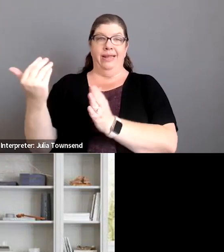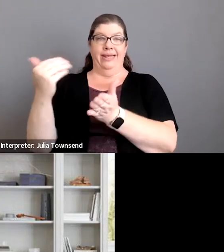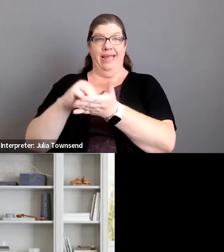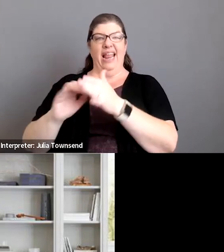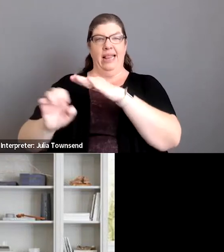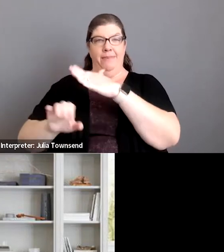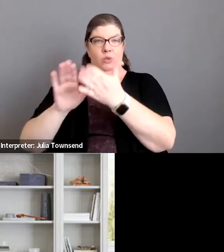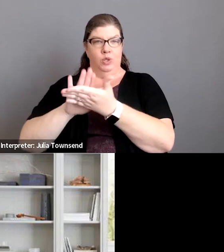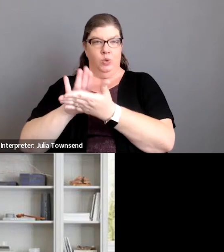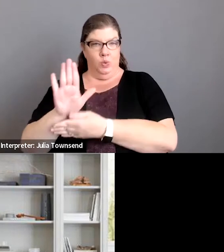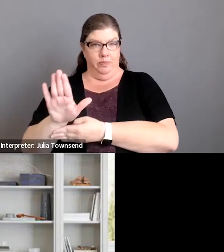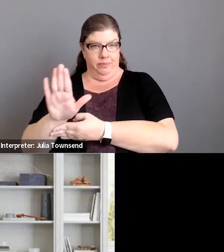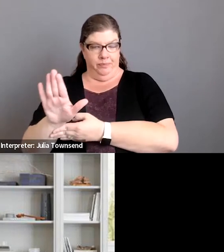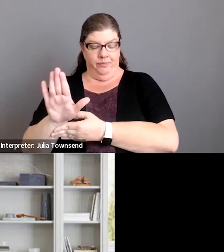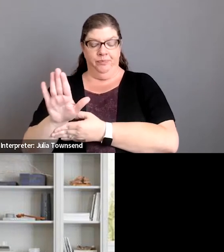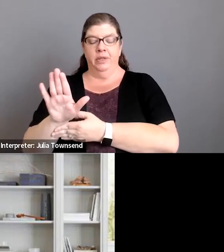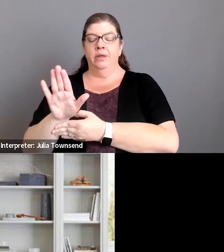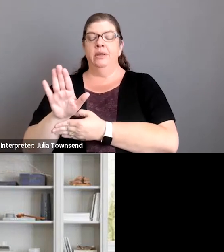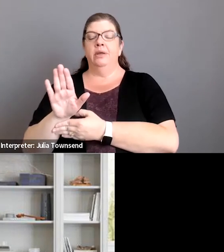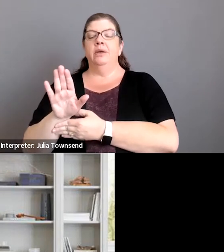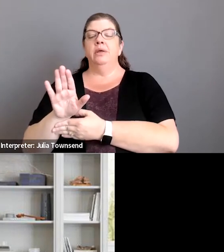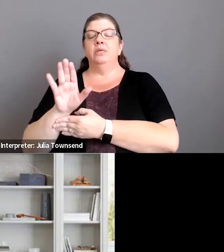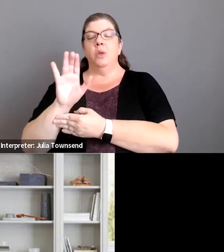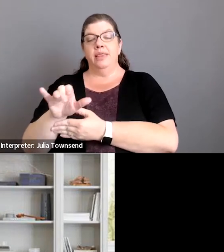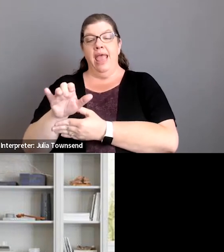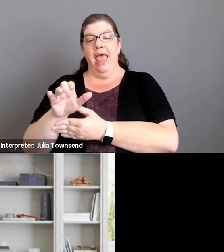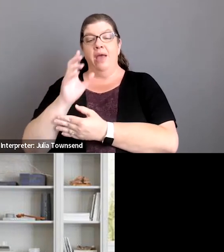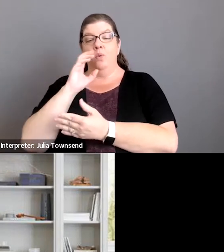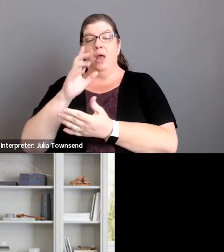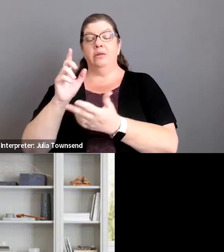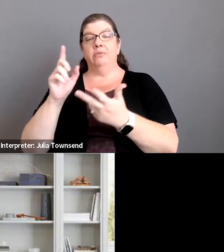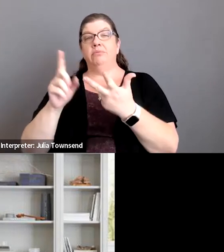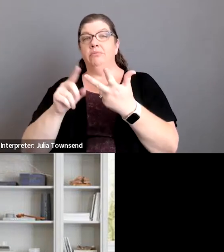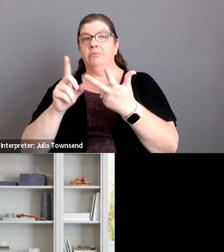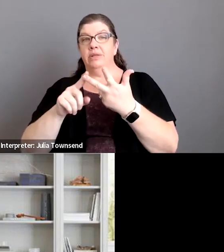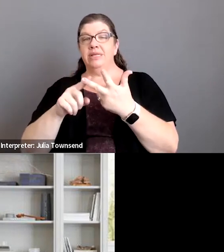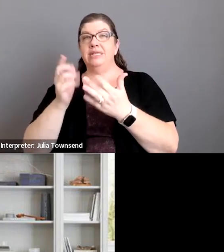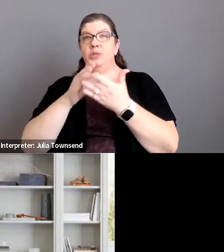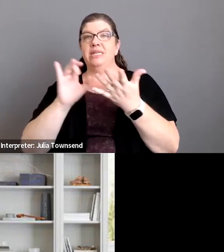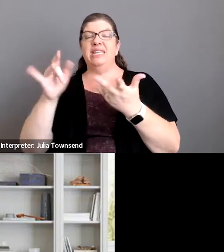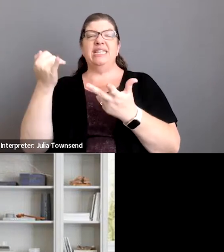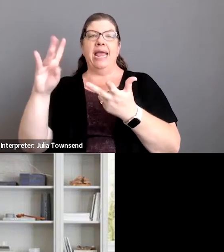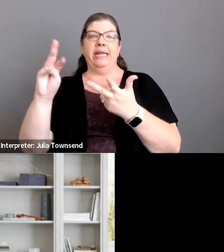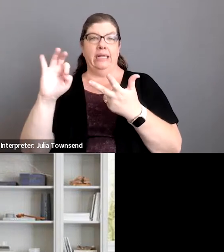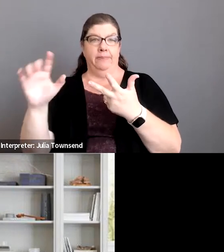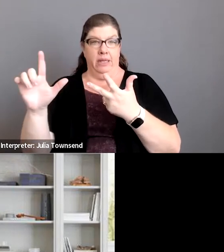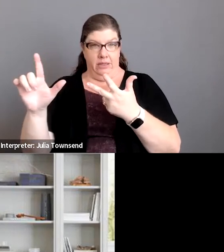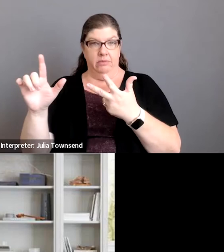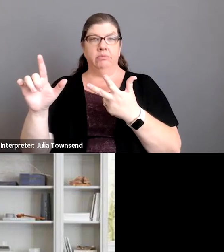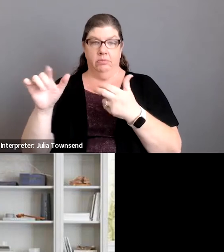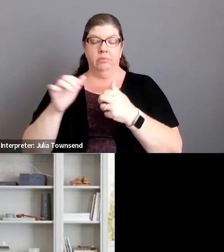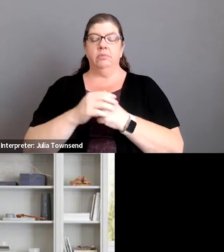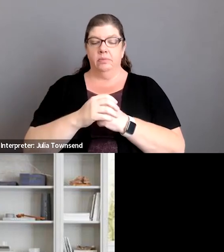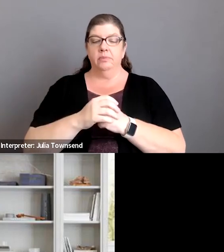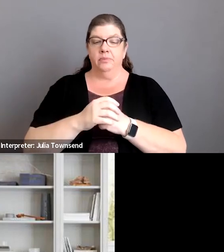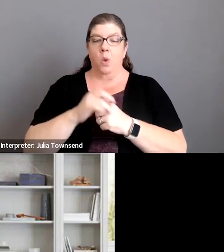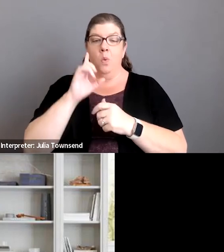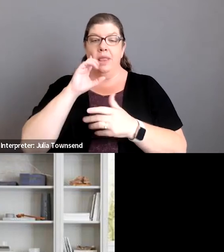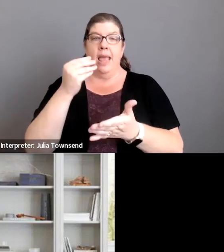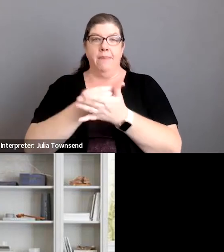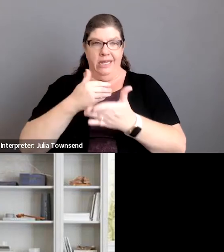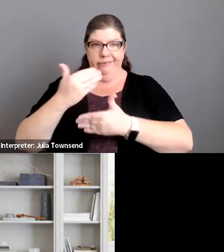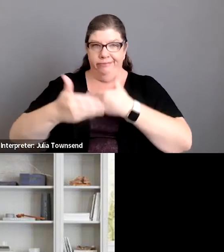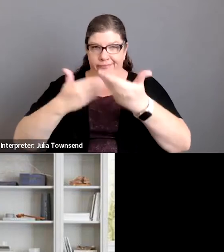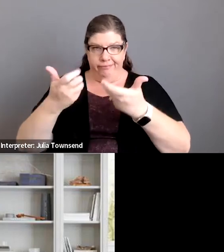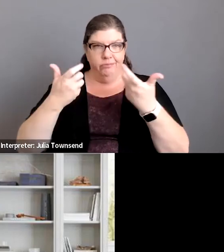again the elementaries and so the series c on that one is 18 million so we'd like to get get that money